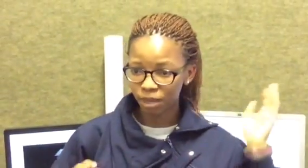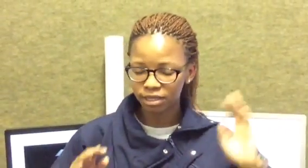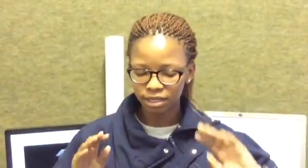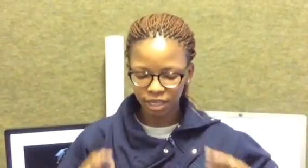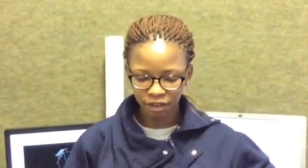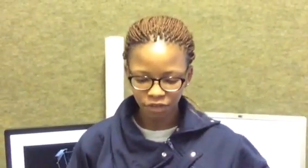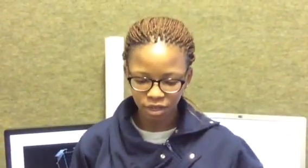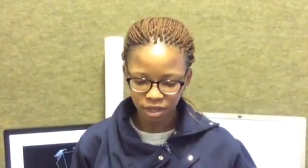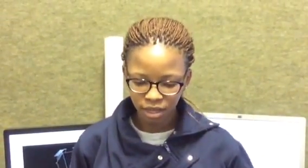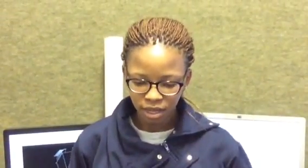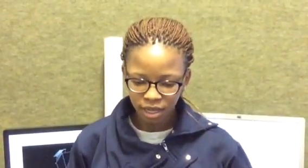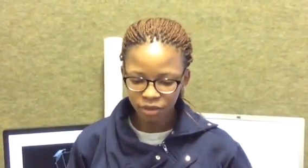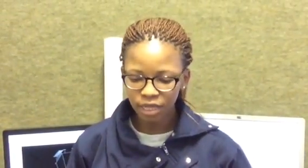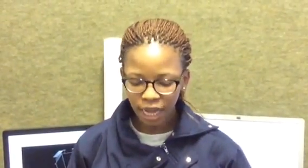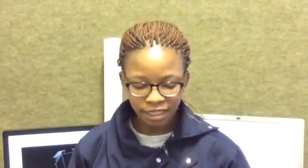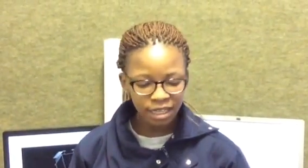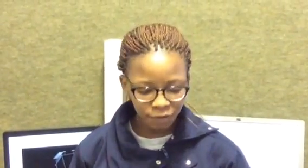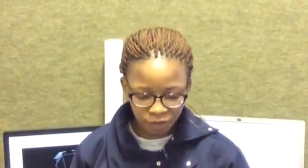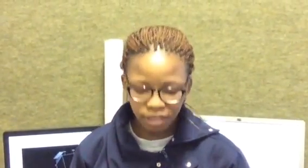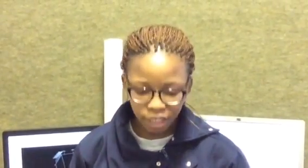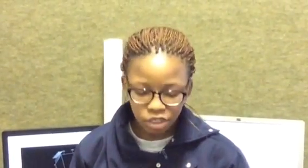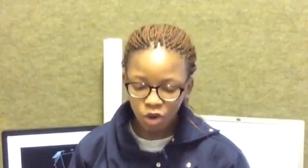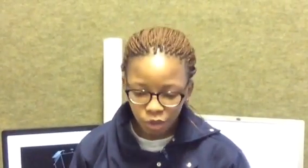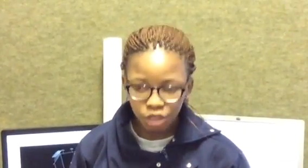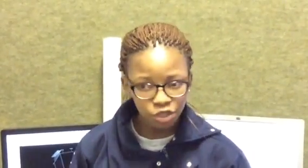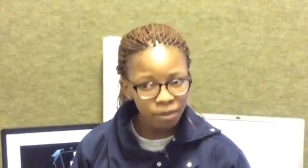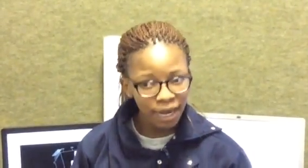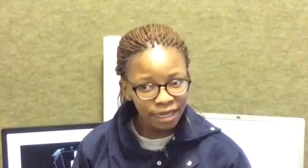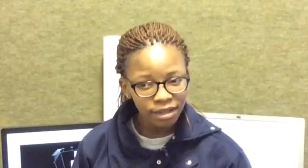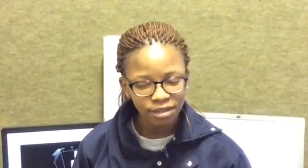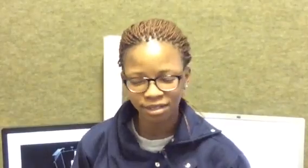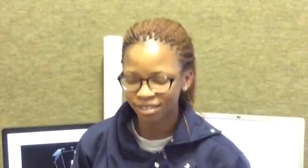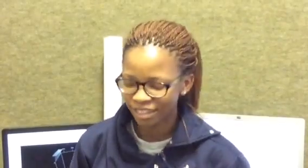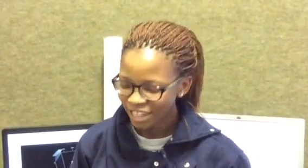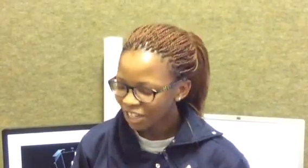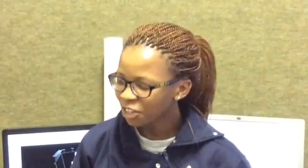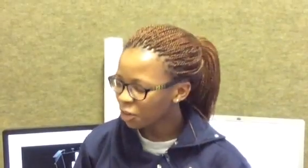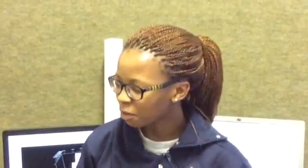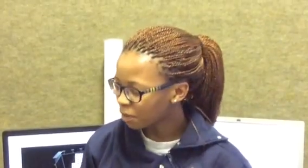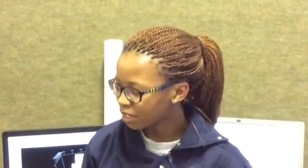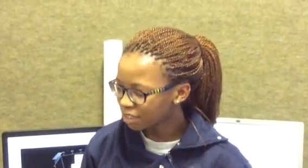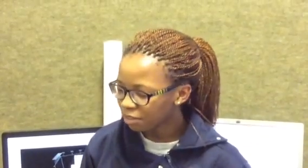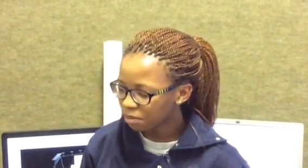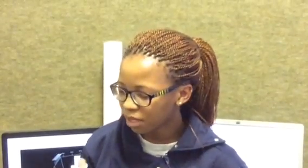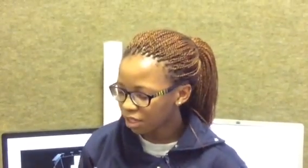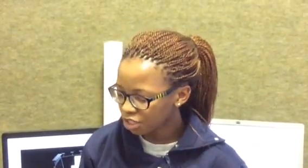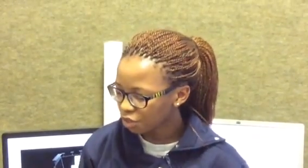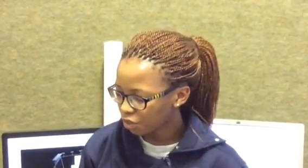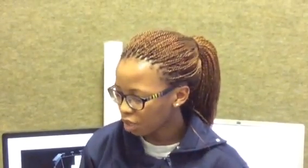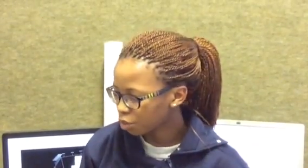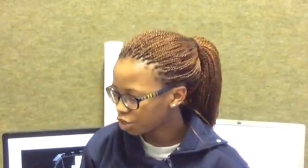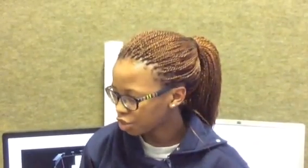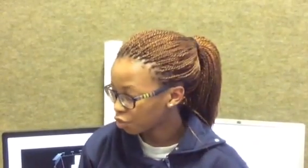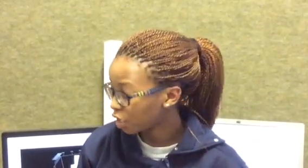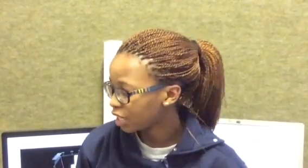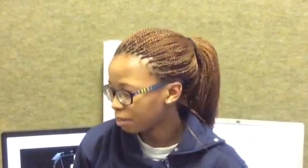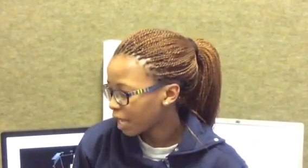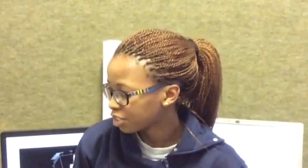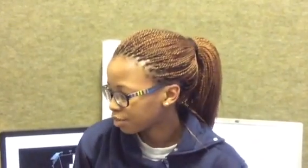mines in south africa and i was like i definitely don't want to do mining you know but the initial thing was just really a passion